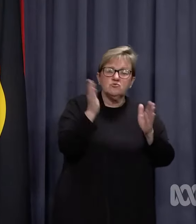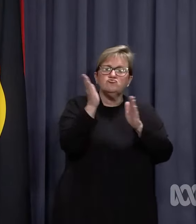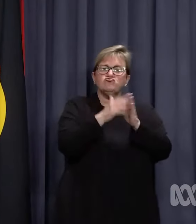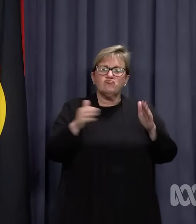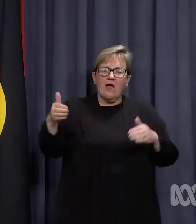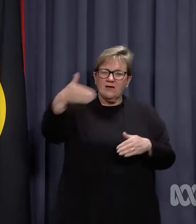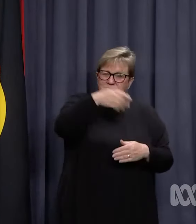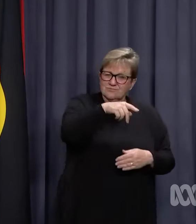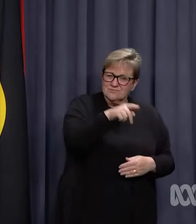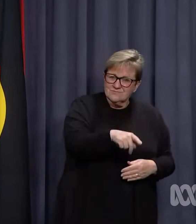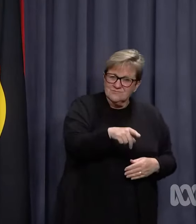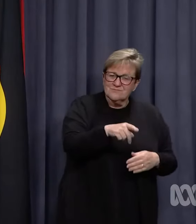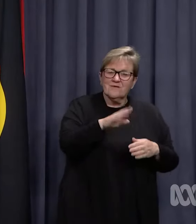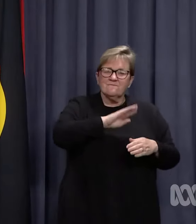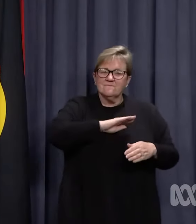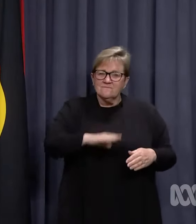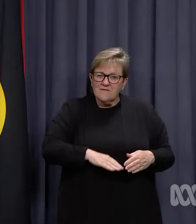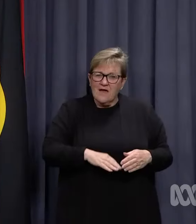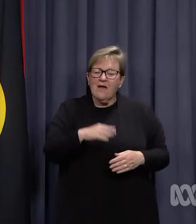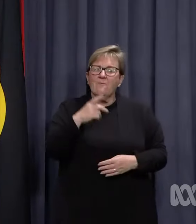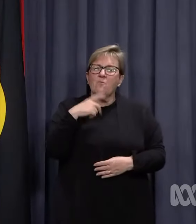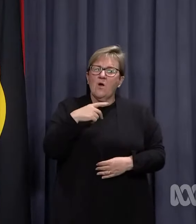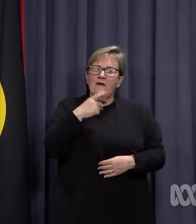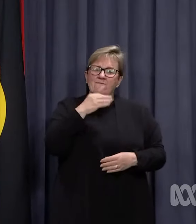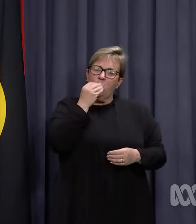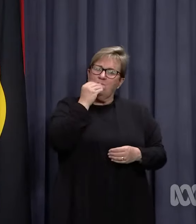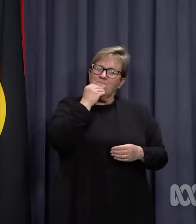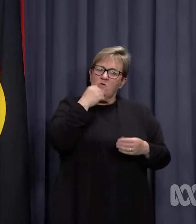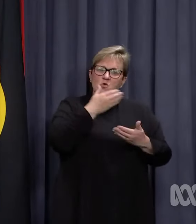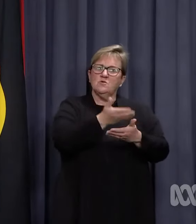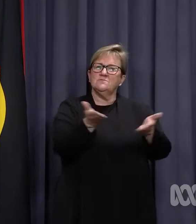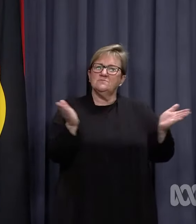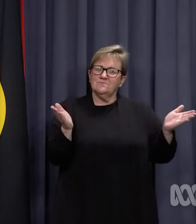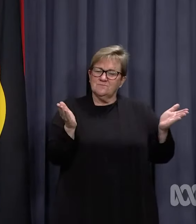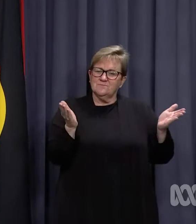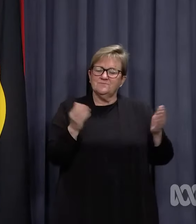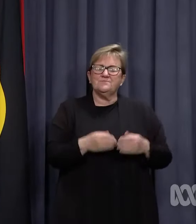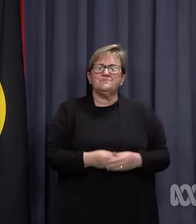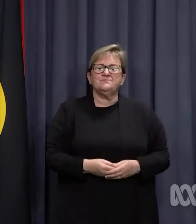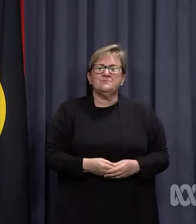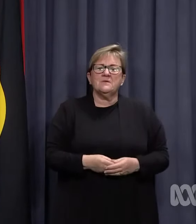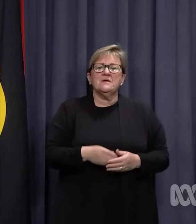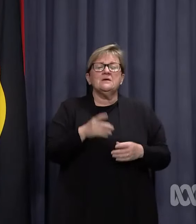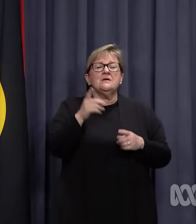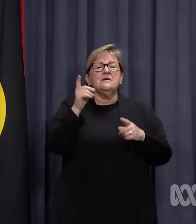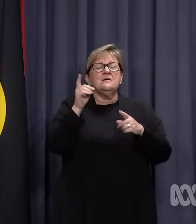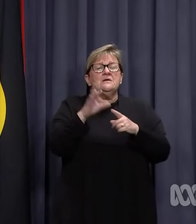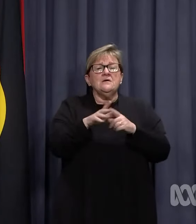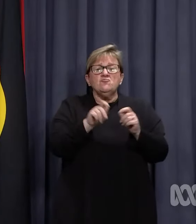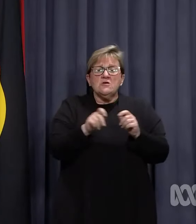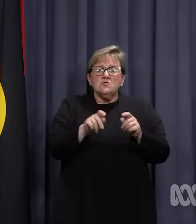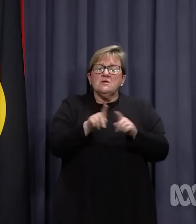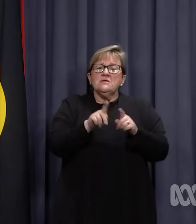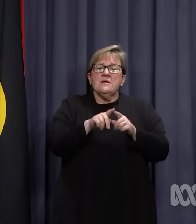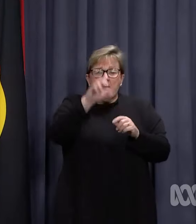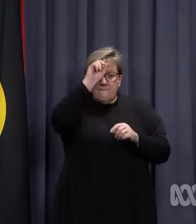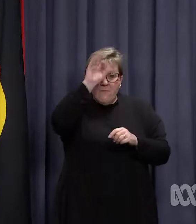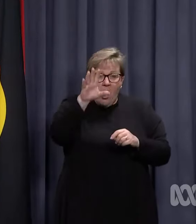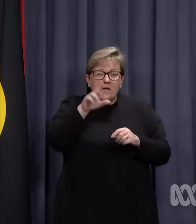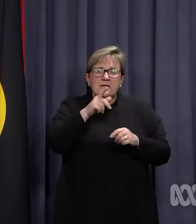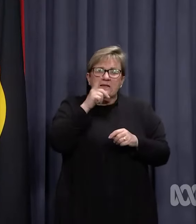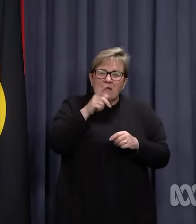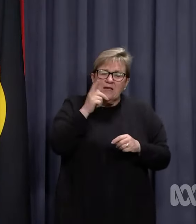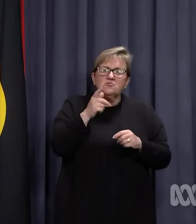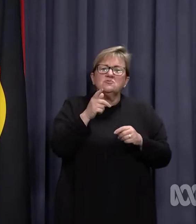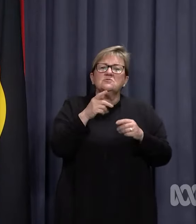stops. Agriculture, for the purpose of food supply and biosecurity. Critical resources, including mining, power,